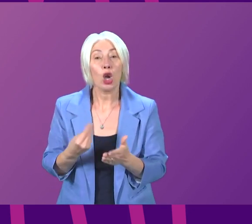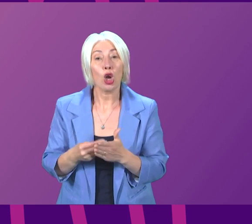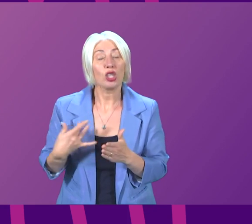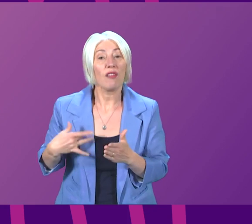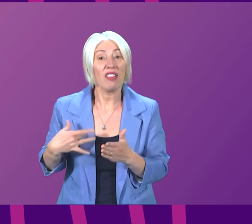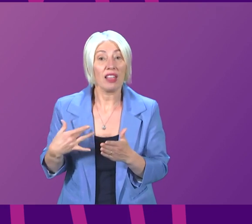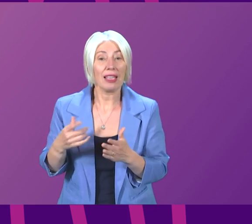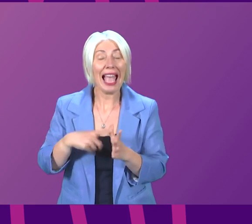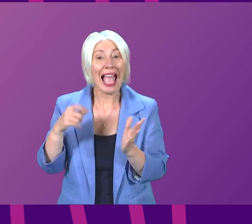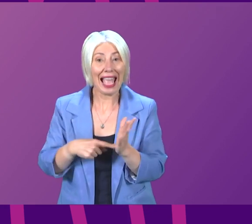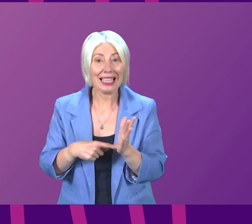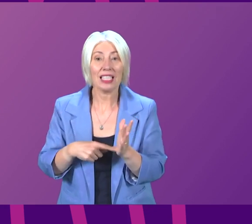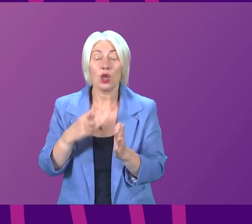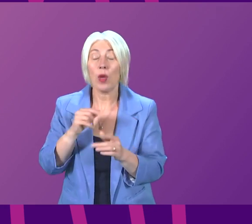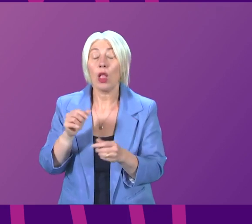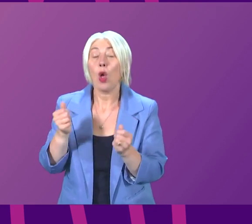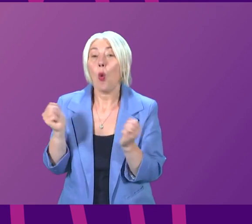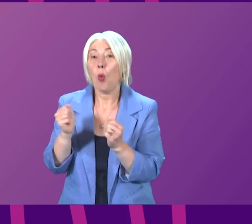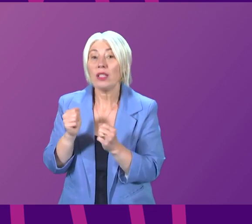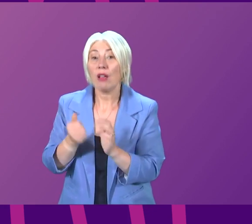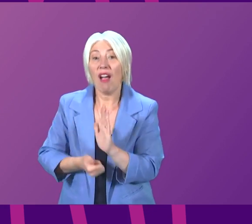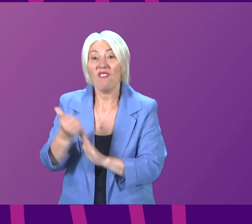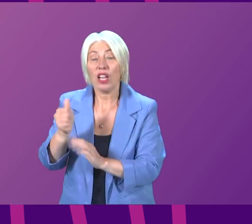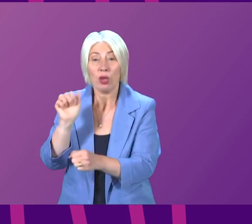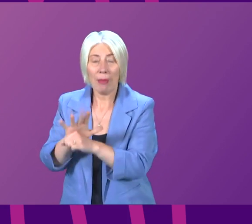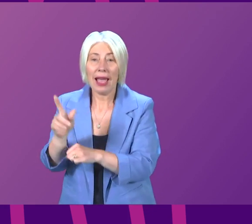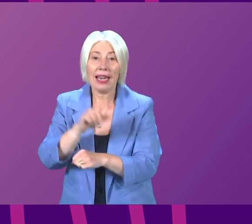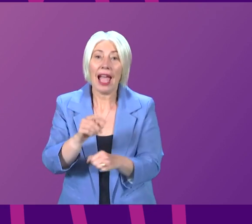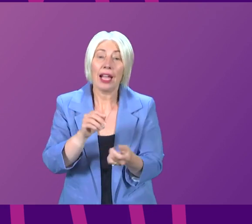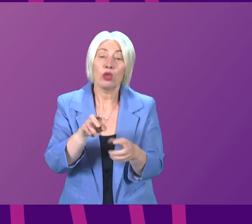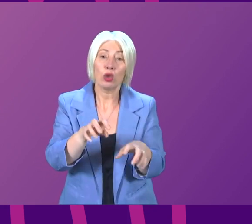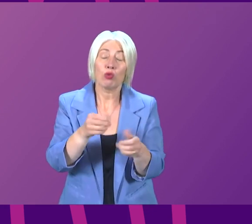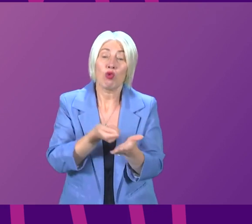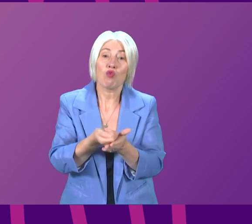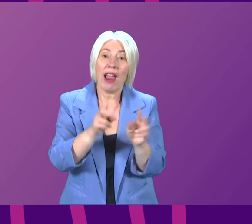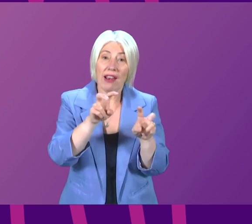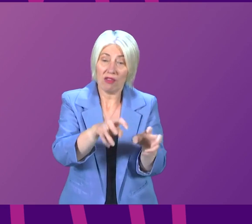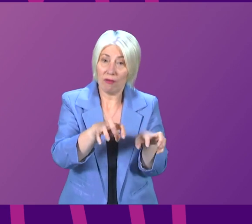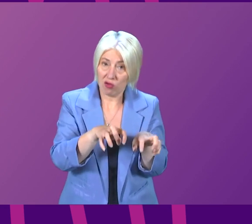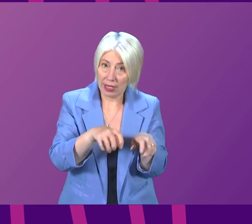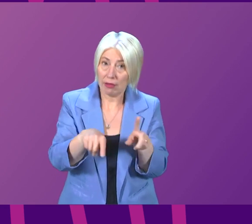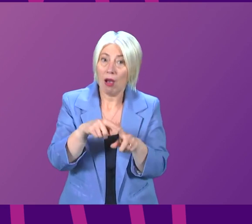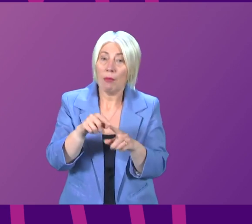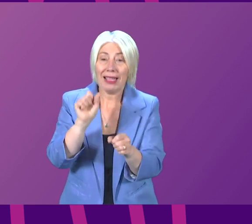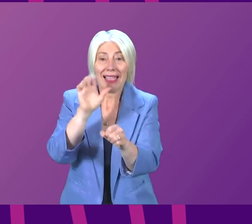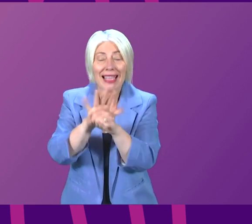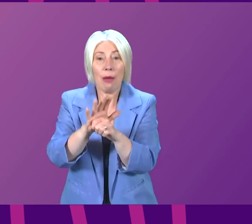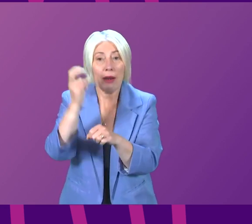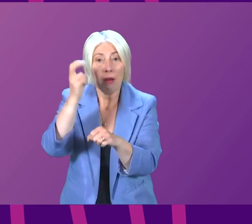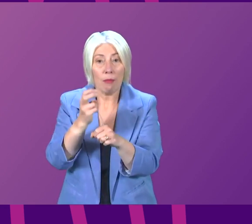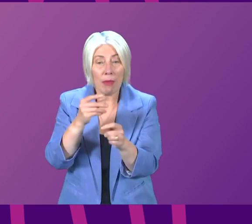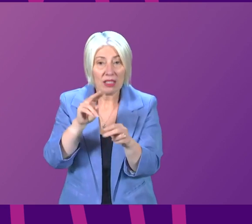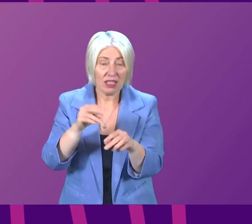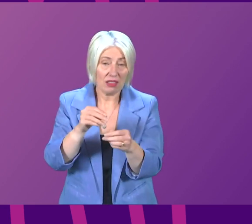a rent freeze and a winter eviction ban, which we welcome. But it also included halving rail fares, capping bus fares, a £100